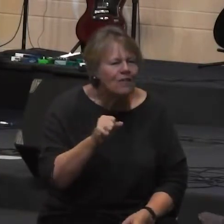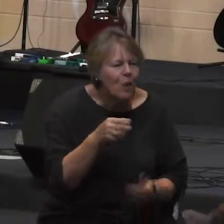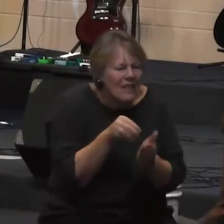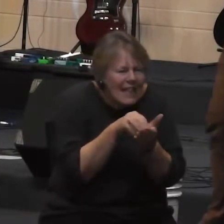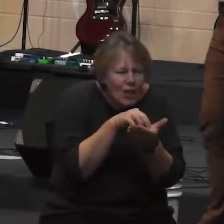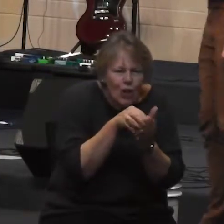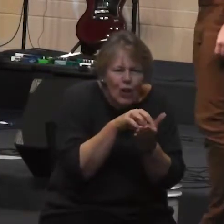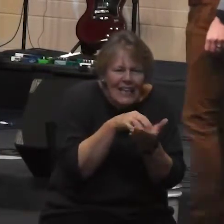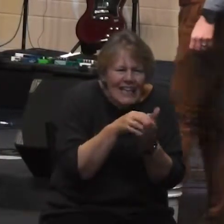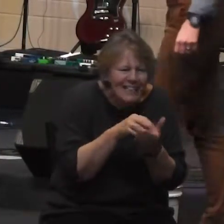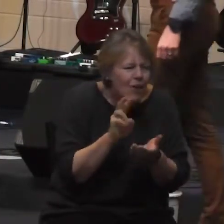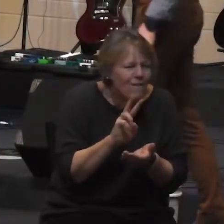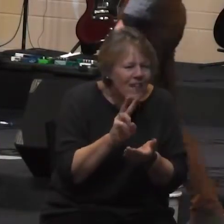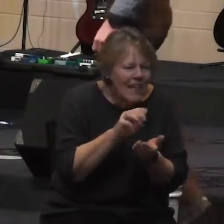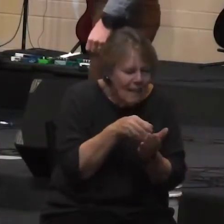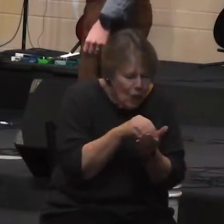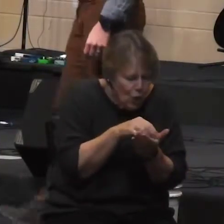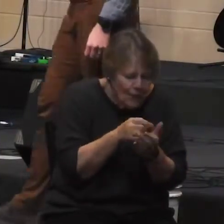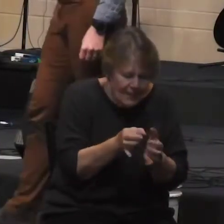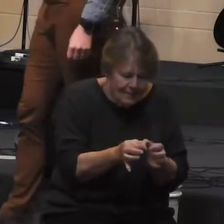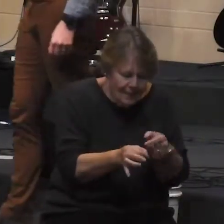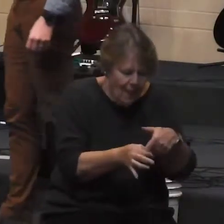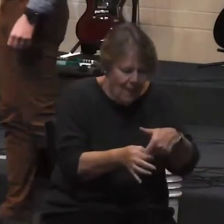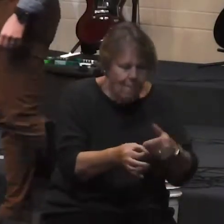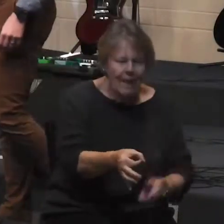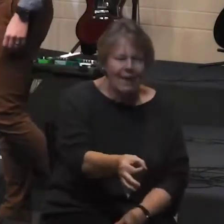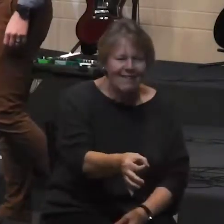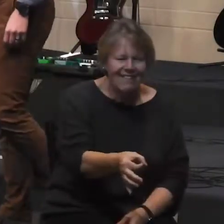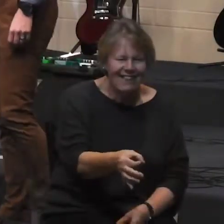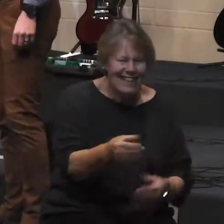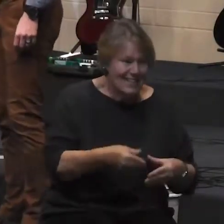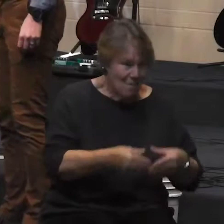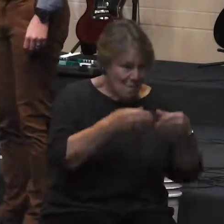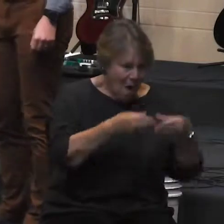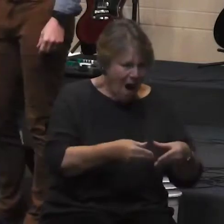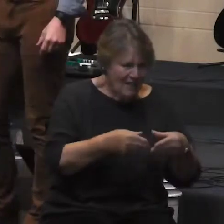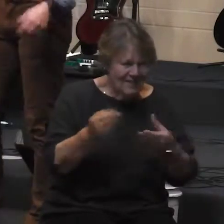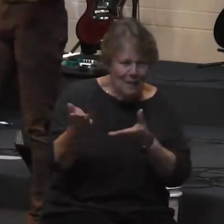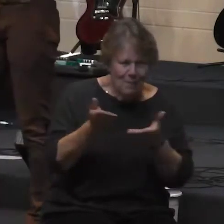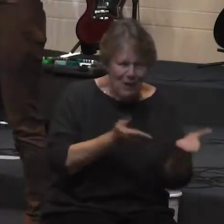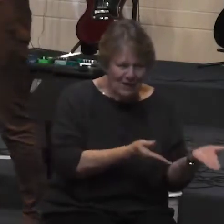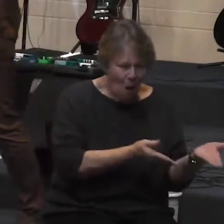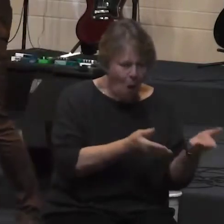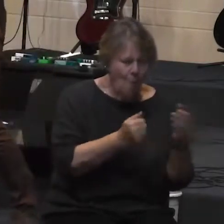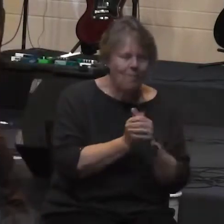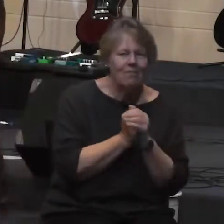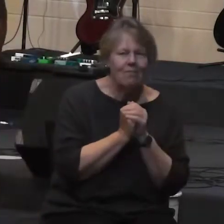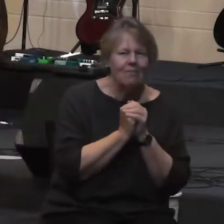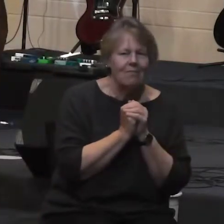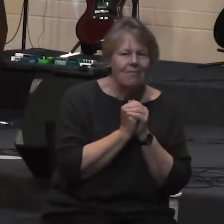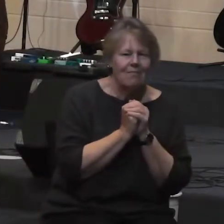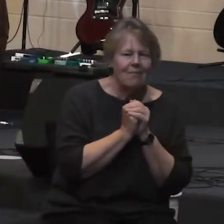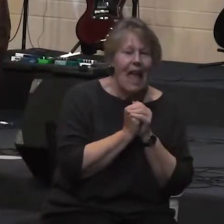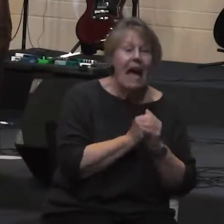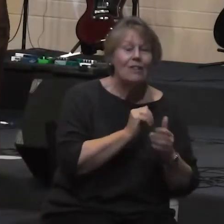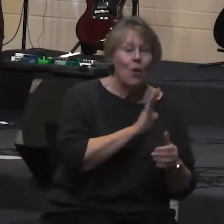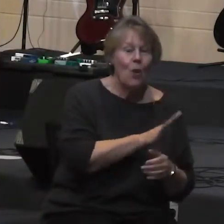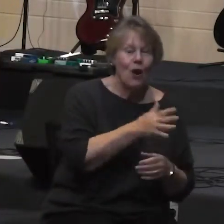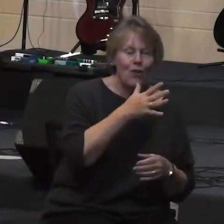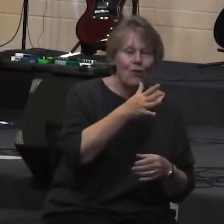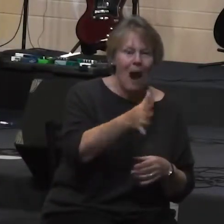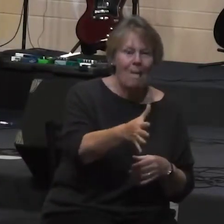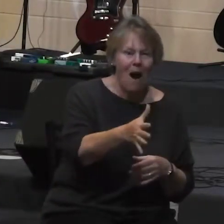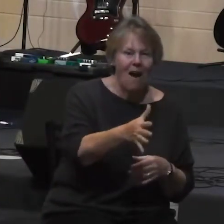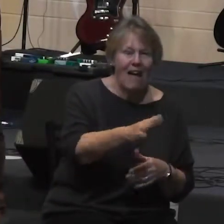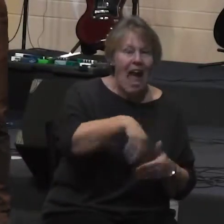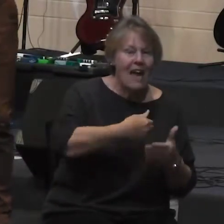go get some Nilla wafers so her dad brings home a box of Nilla wafers and Gigi and the siblings go into